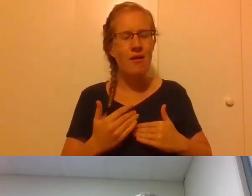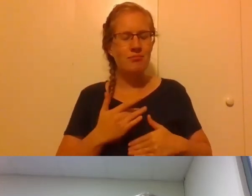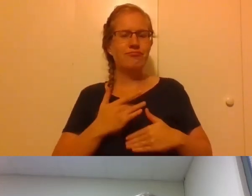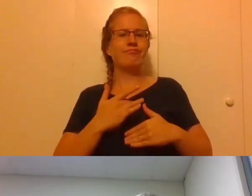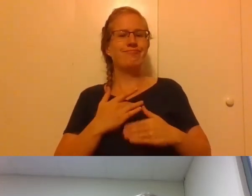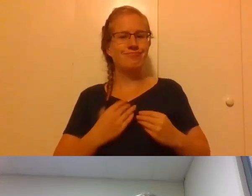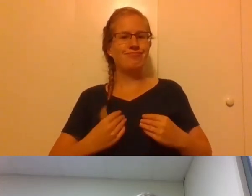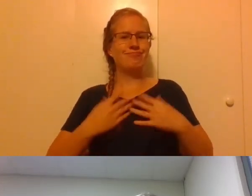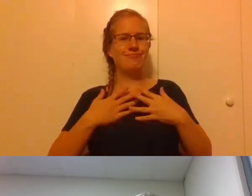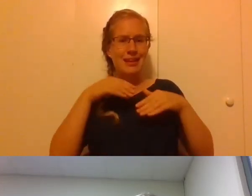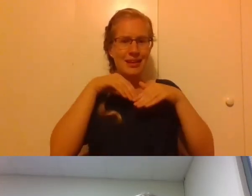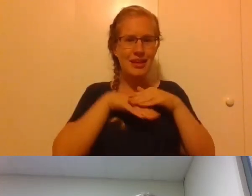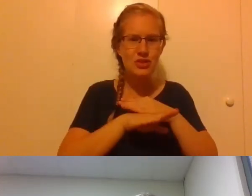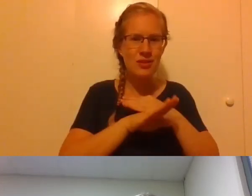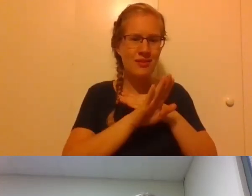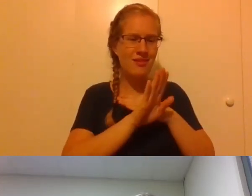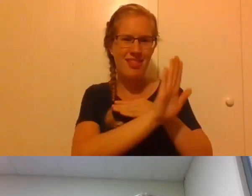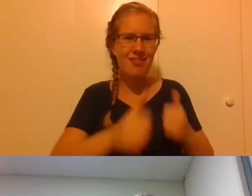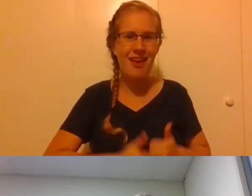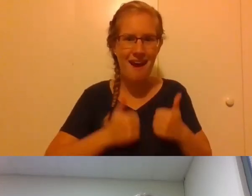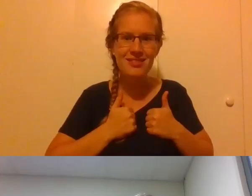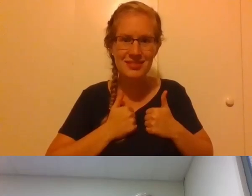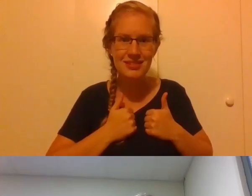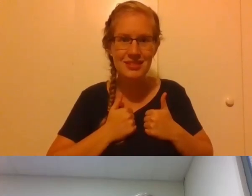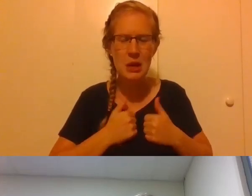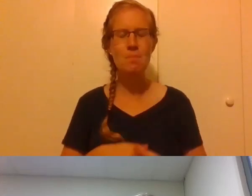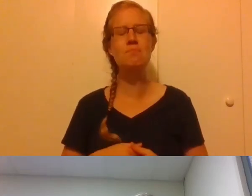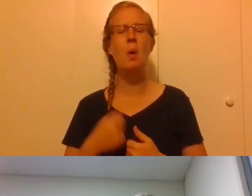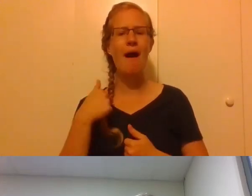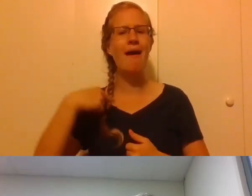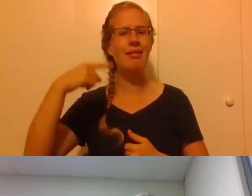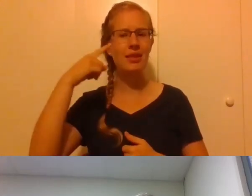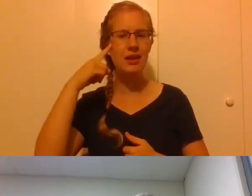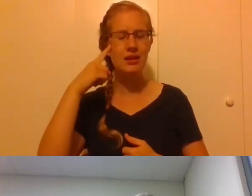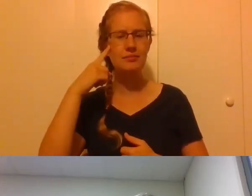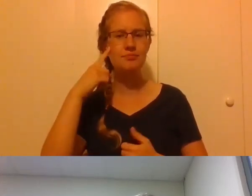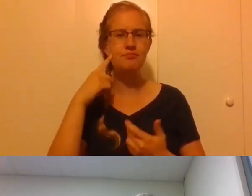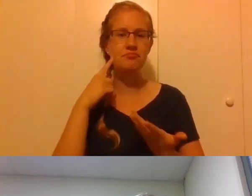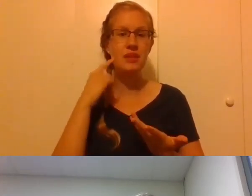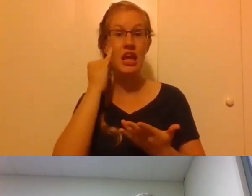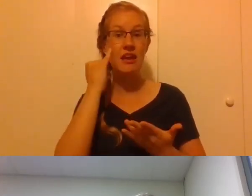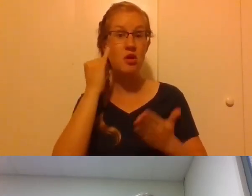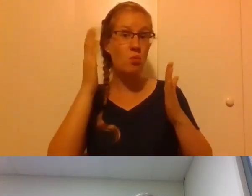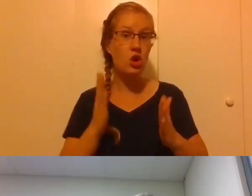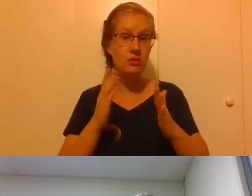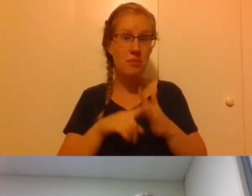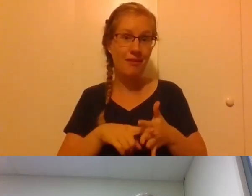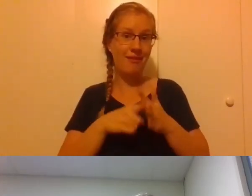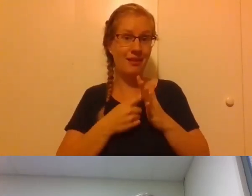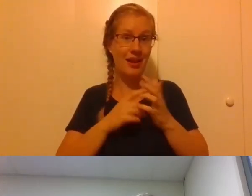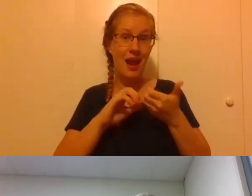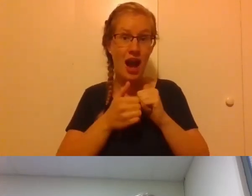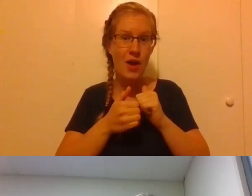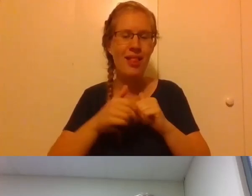that you were entering into the lives of people. So I would say, if someone's beginning is